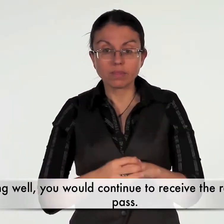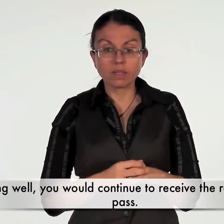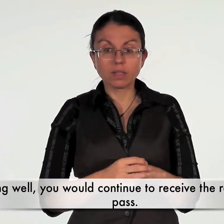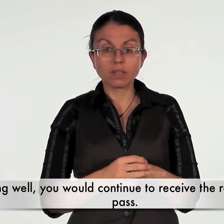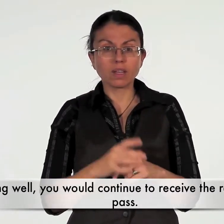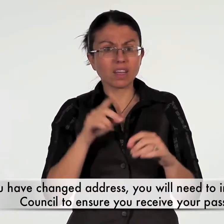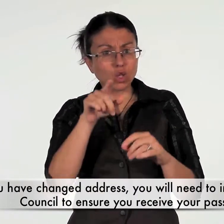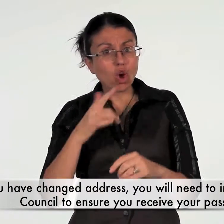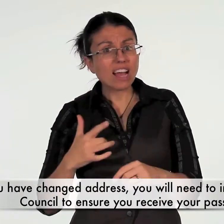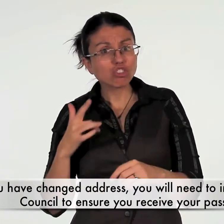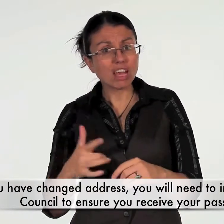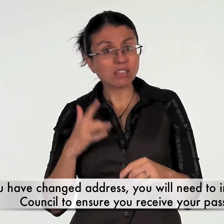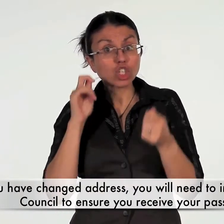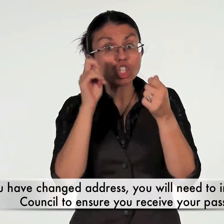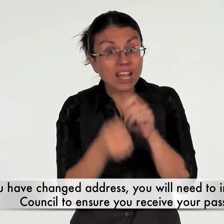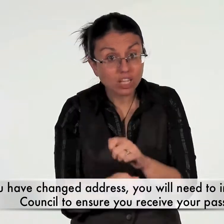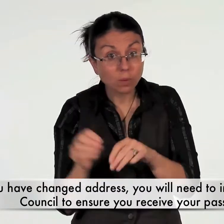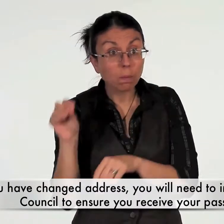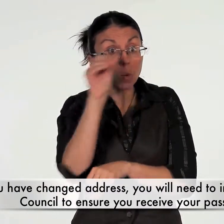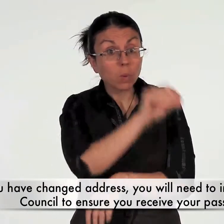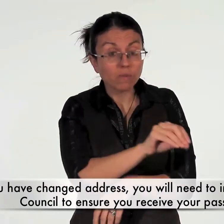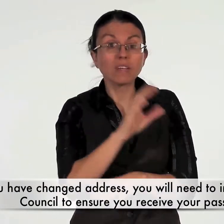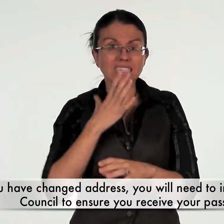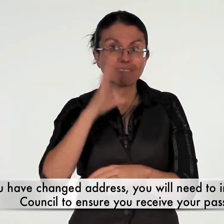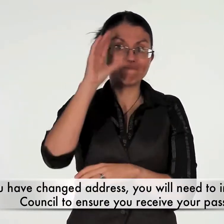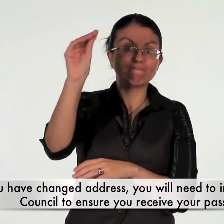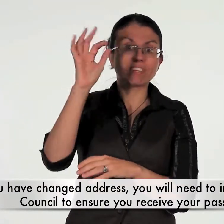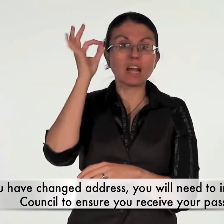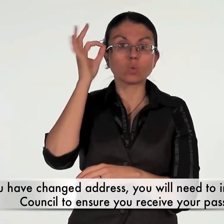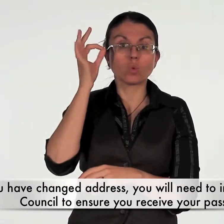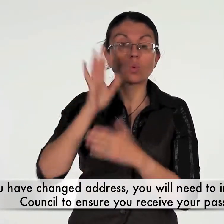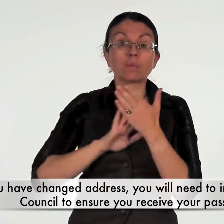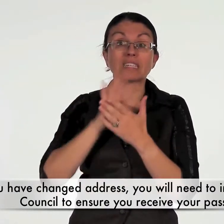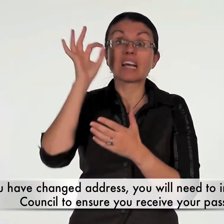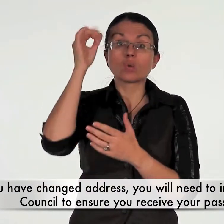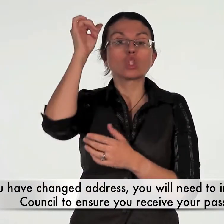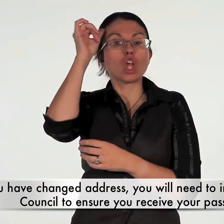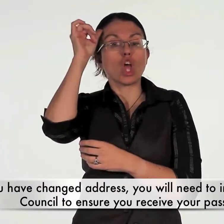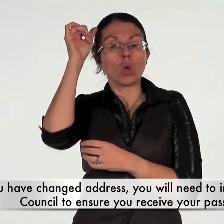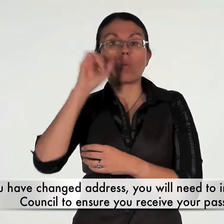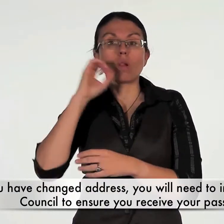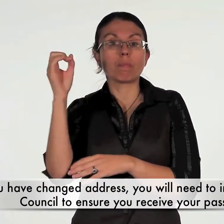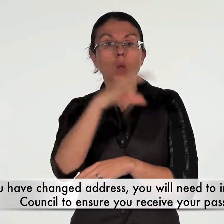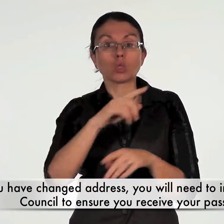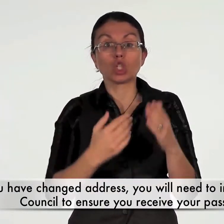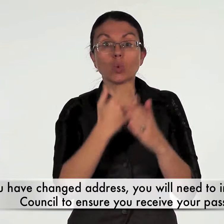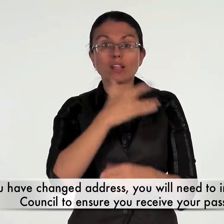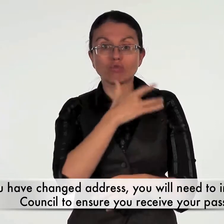to receive the renewed bus pass if you have changed your address you will need to inform the council to ensure you